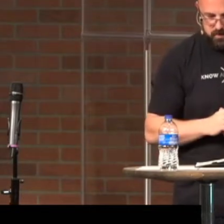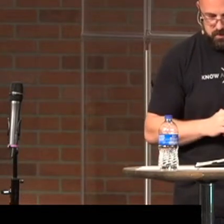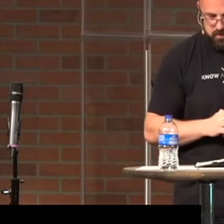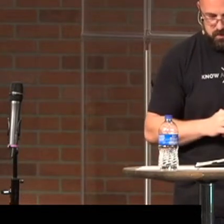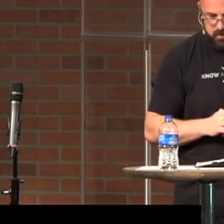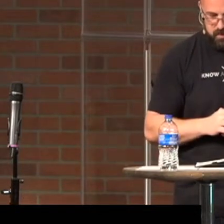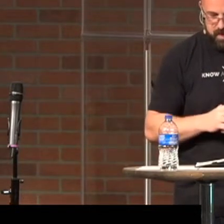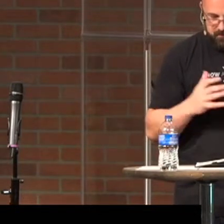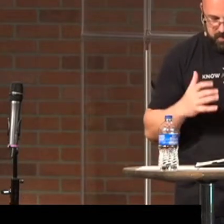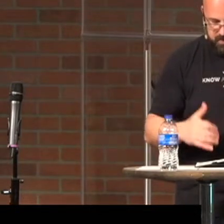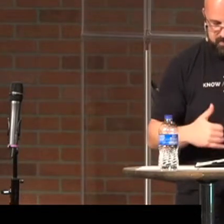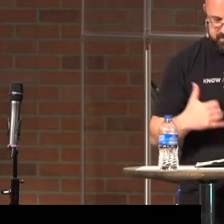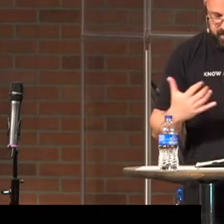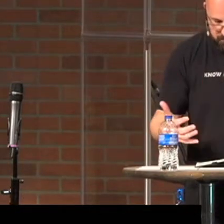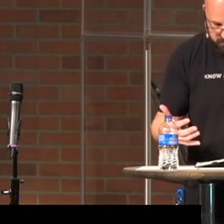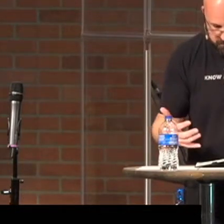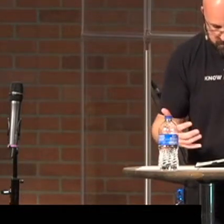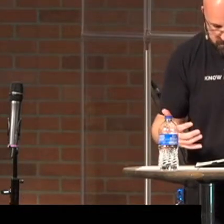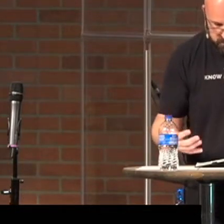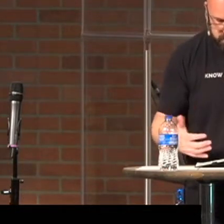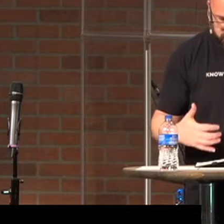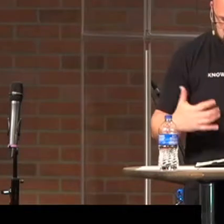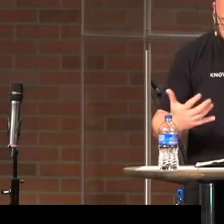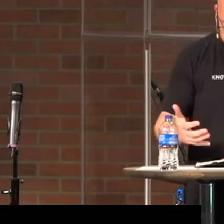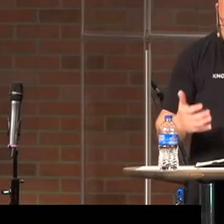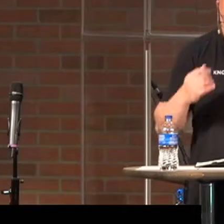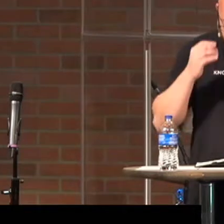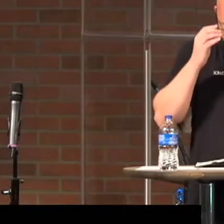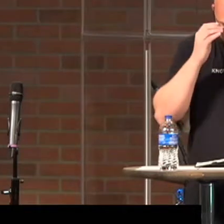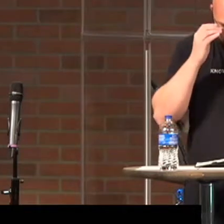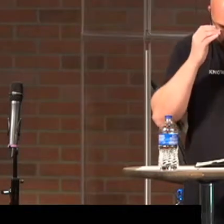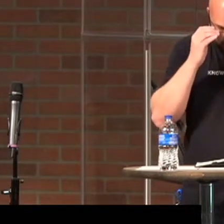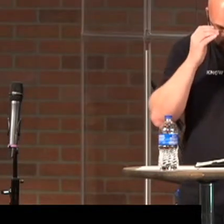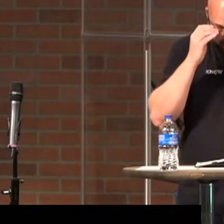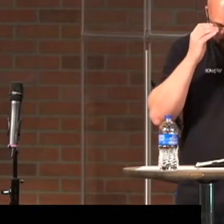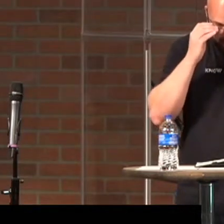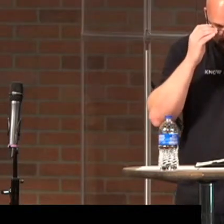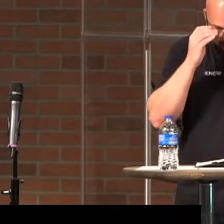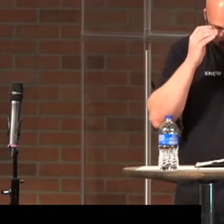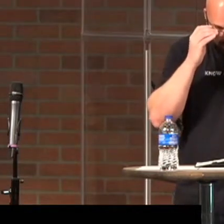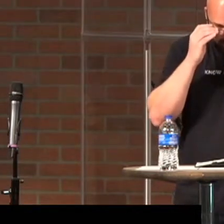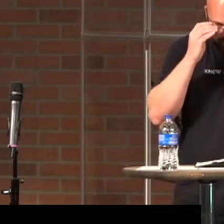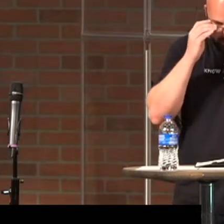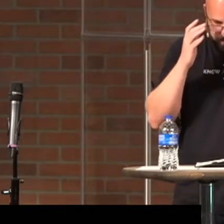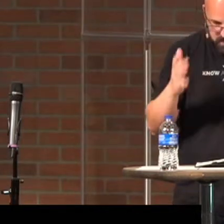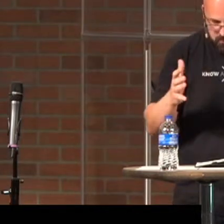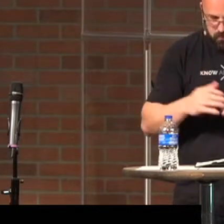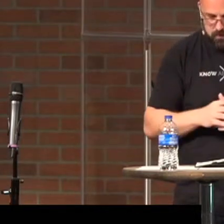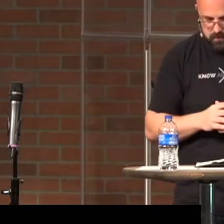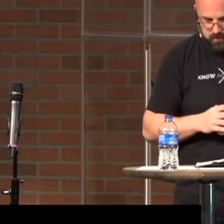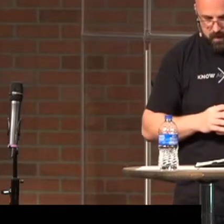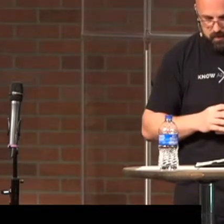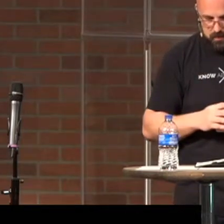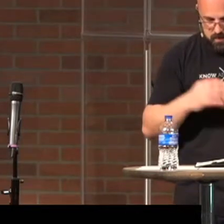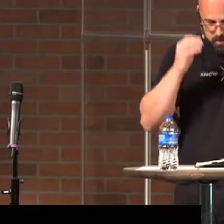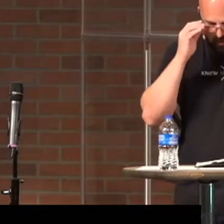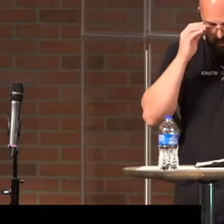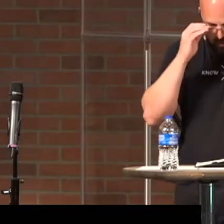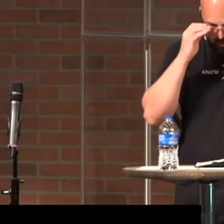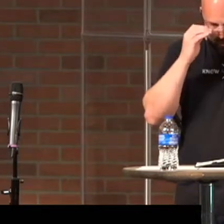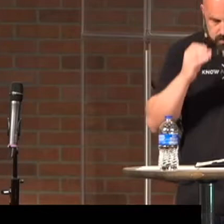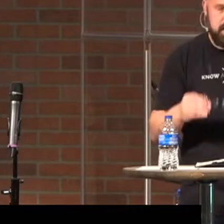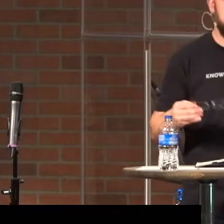nature. Having escaped the corruption in the world caused by evil desires.